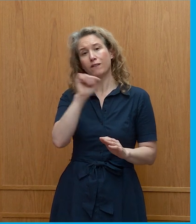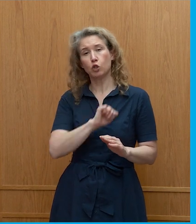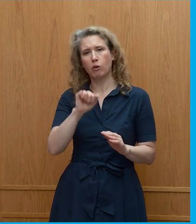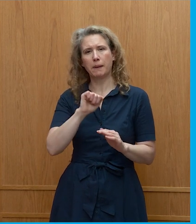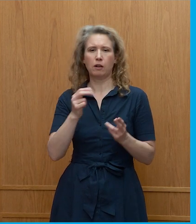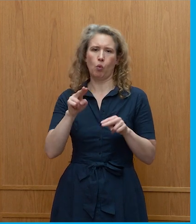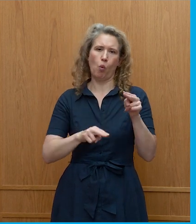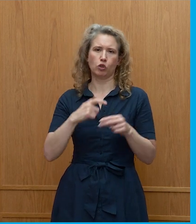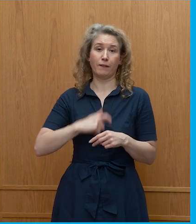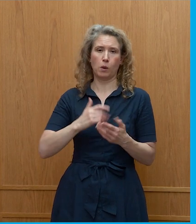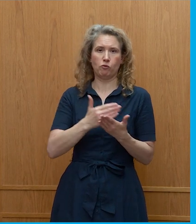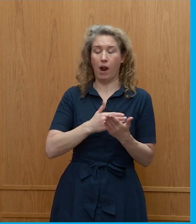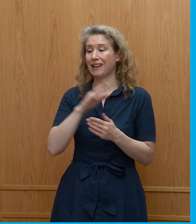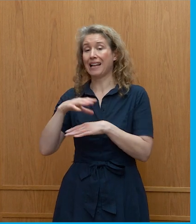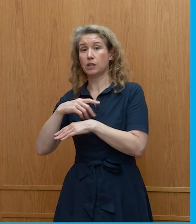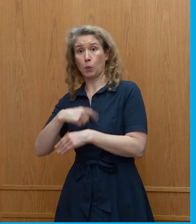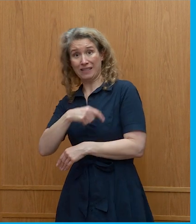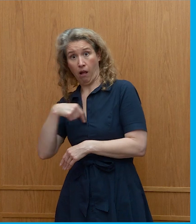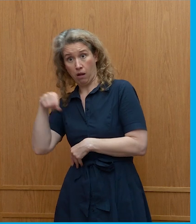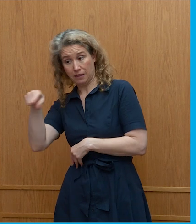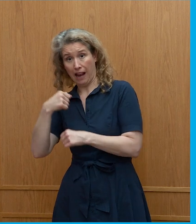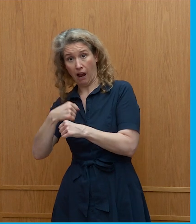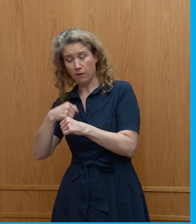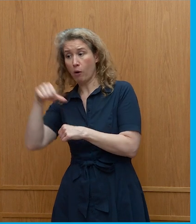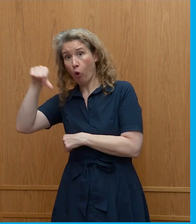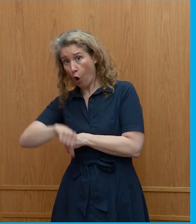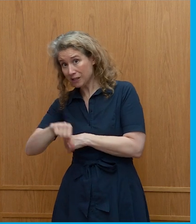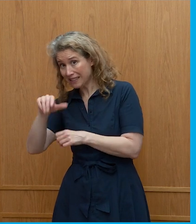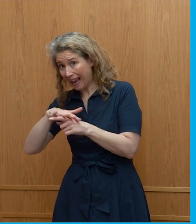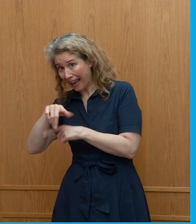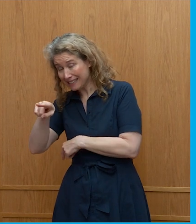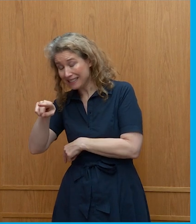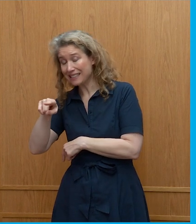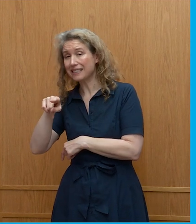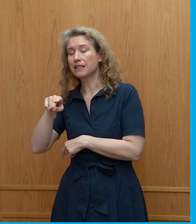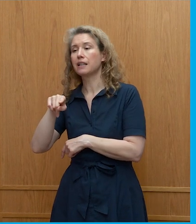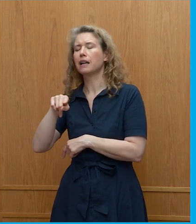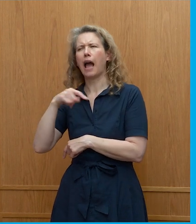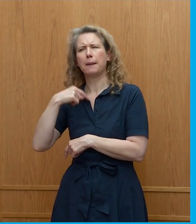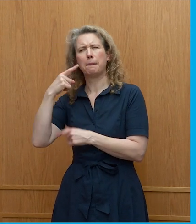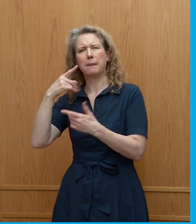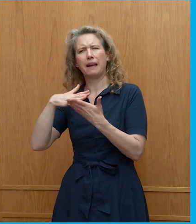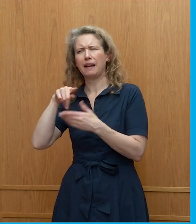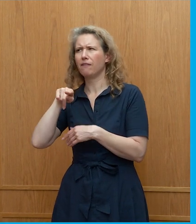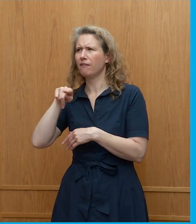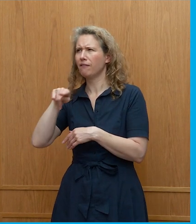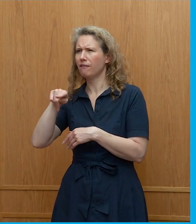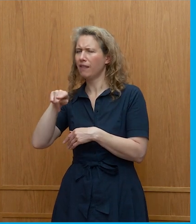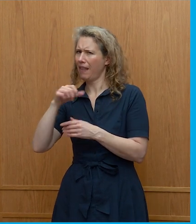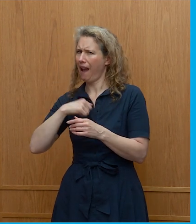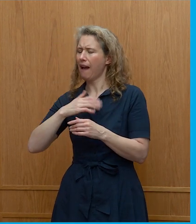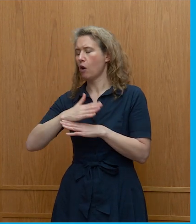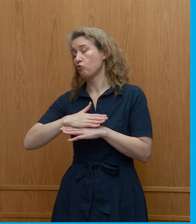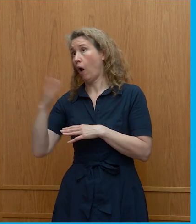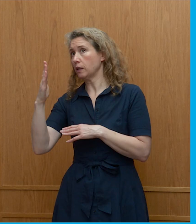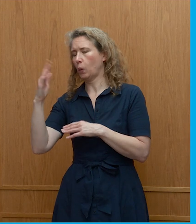And in Switzerland, the government that actually lost that case, and which, to my understanding, has quite a right-wing government